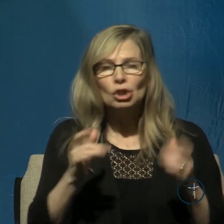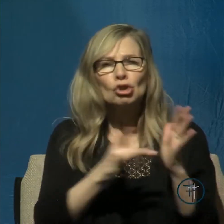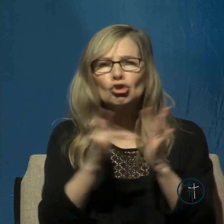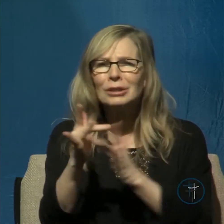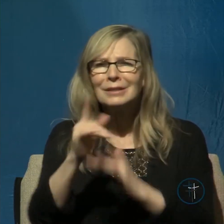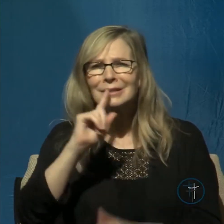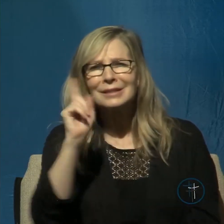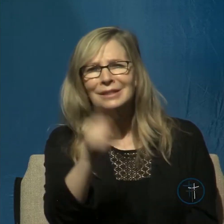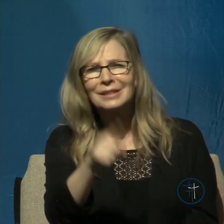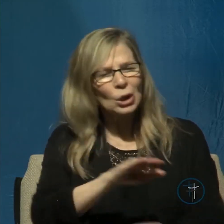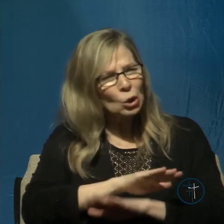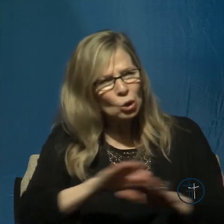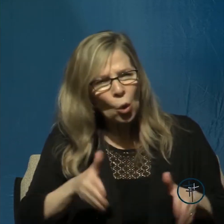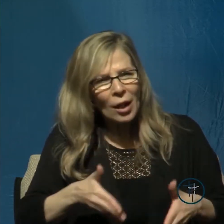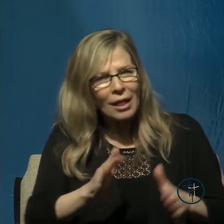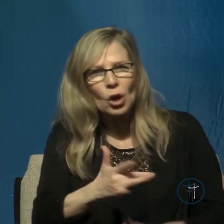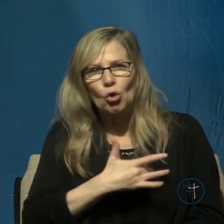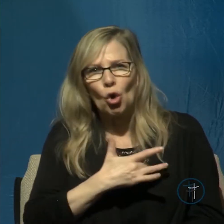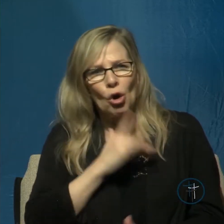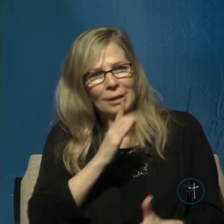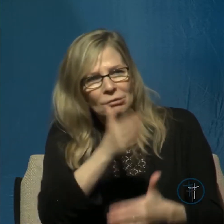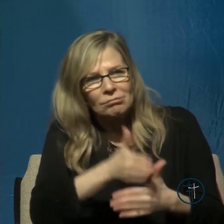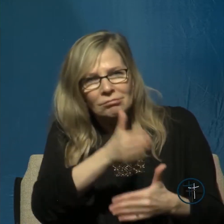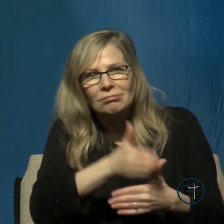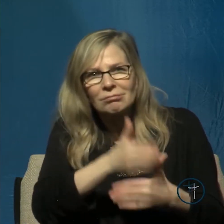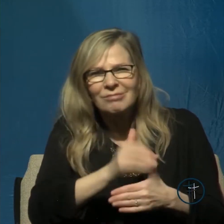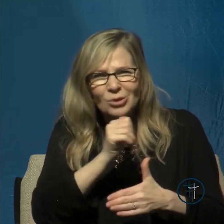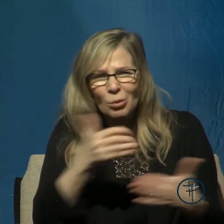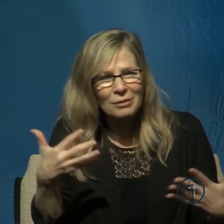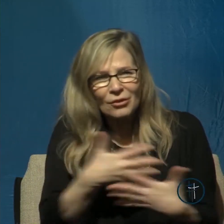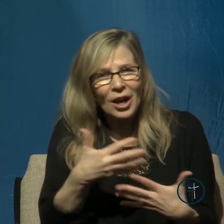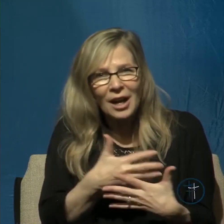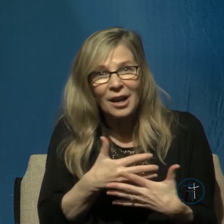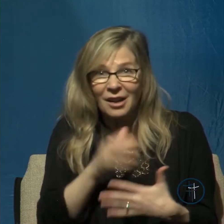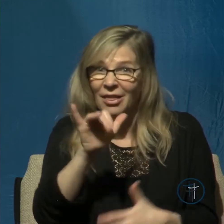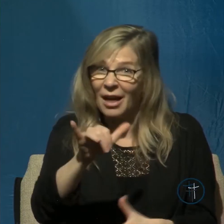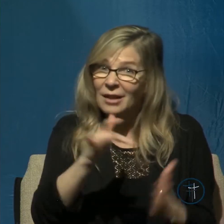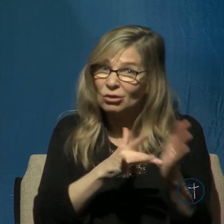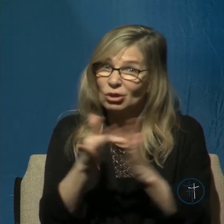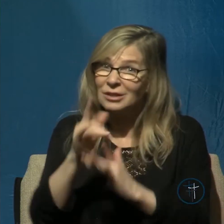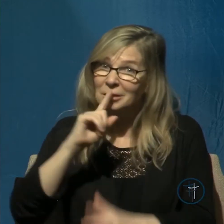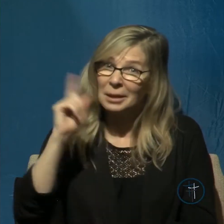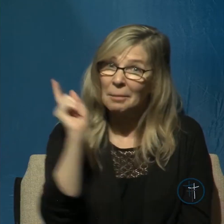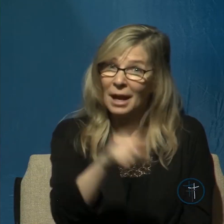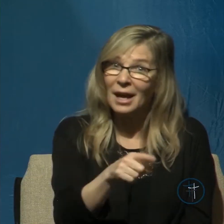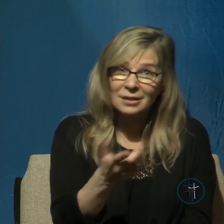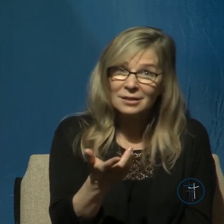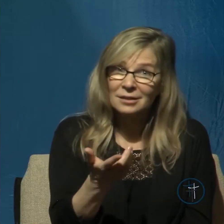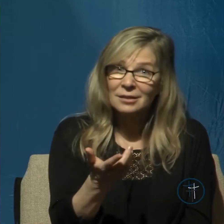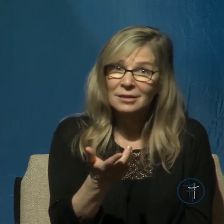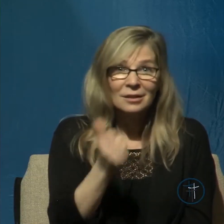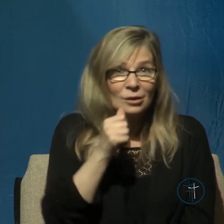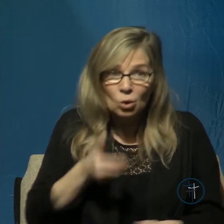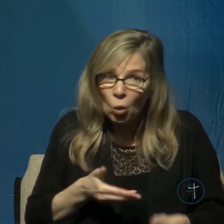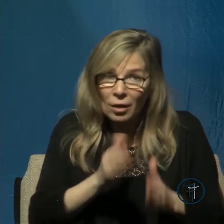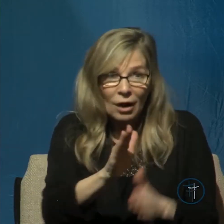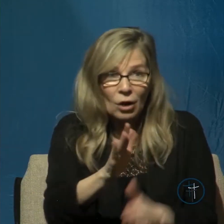neither let it be afraid. That is a command of our Lord. Don't let your heart be troubled. Don't let it be afraid.